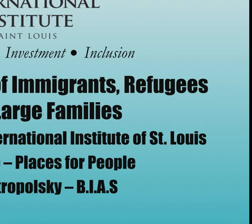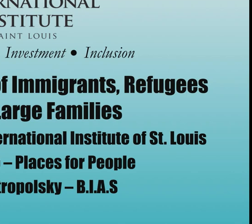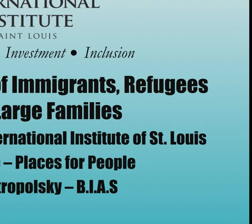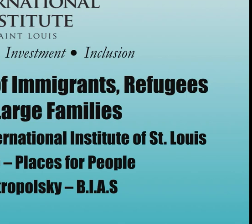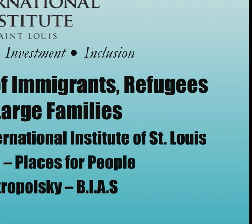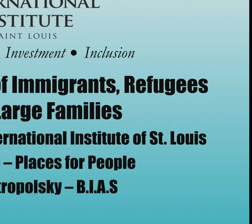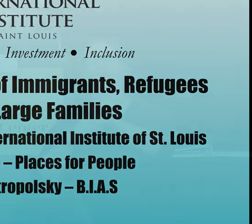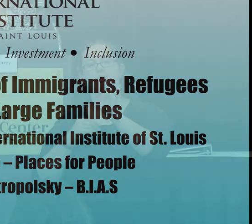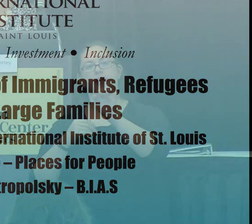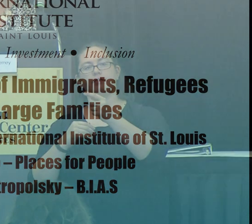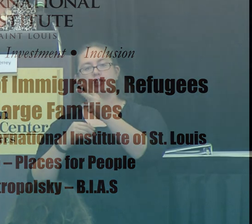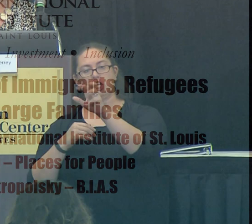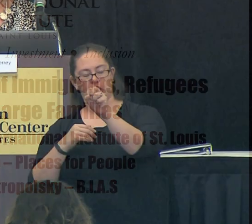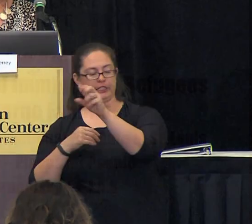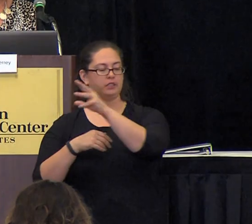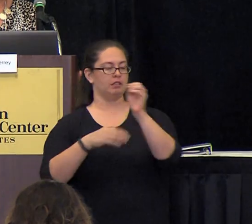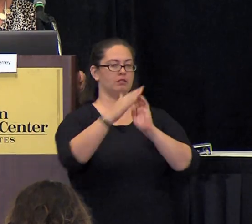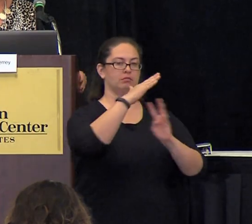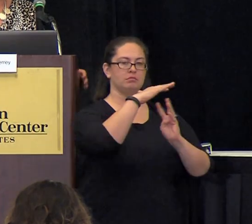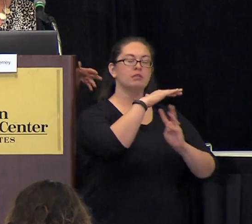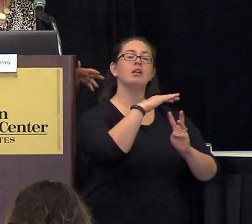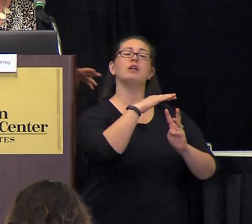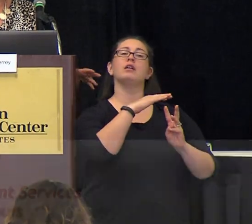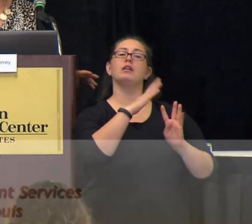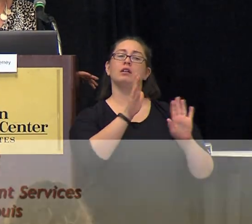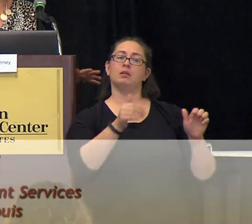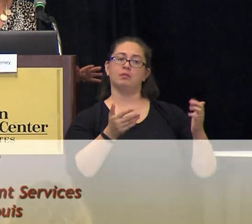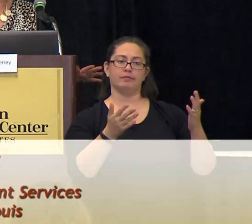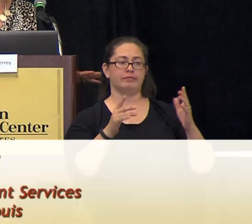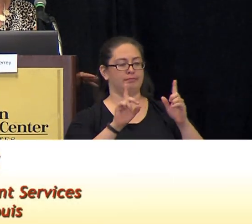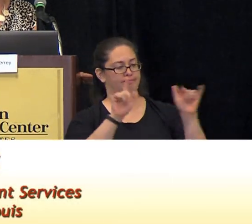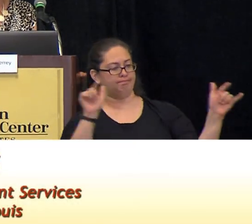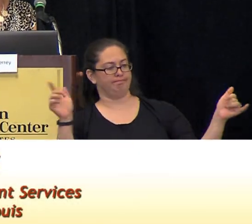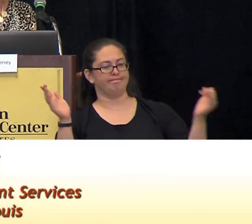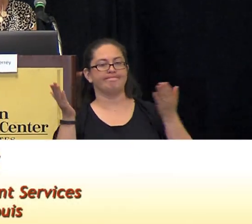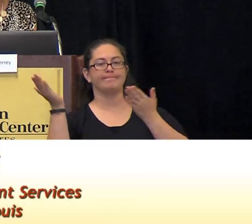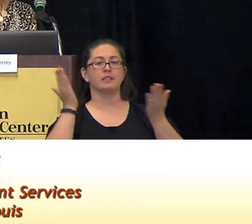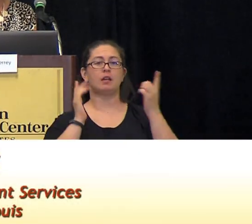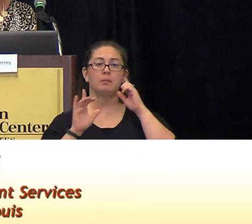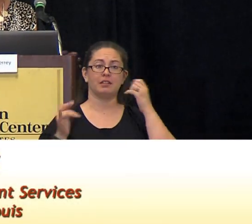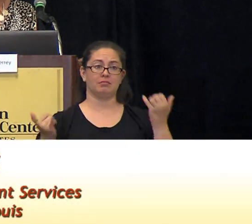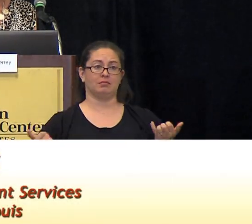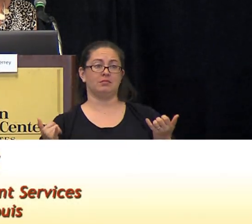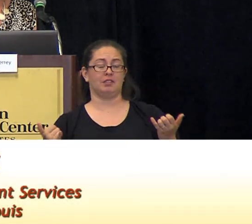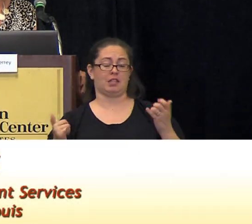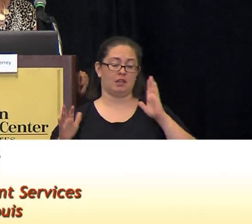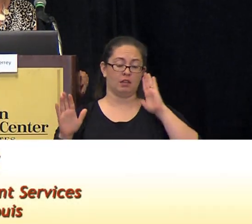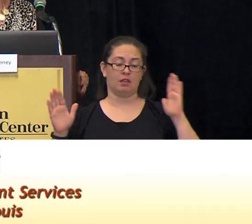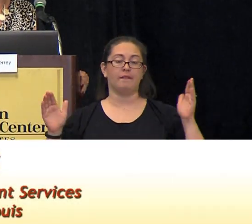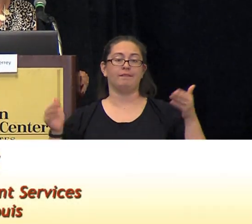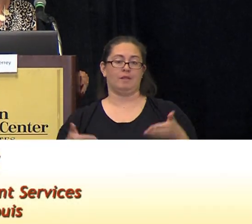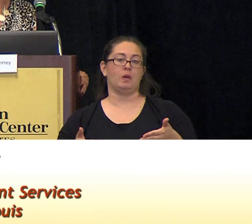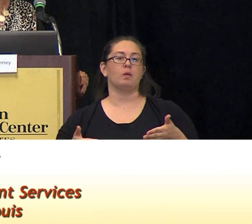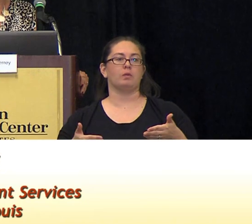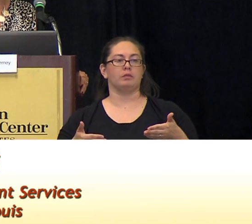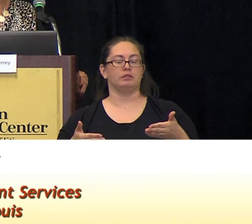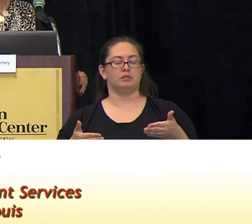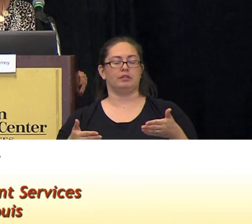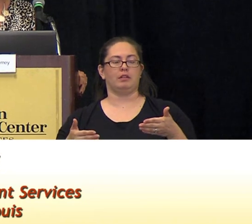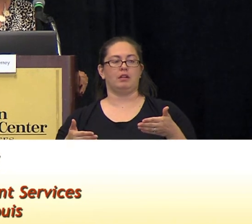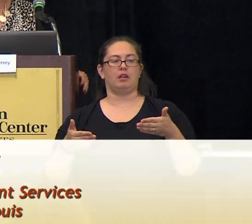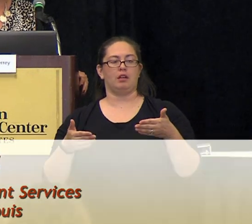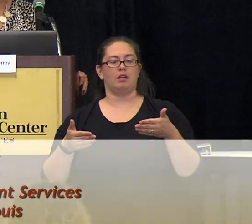refugees and immigrants we provide many services but for the purpose of this meeting i'm going to talk specifically